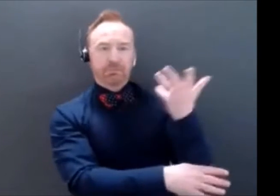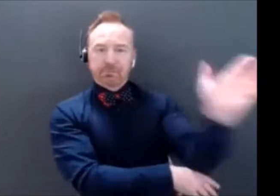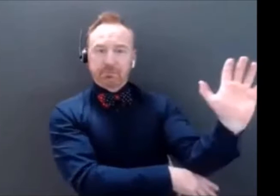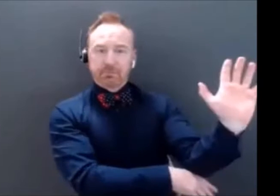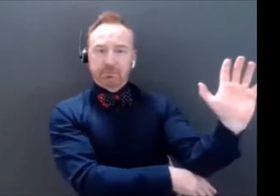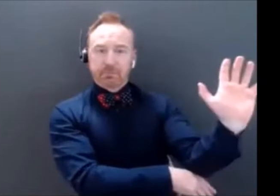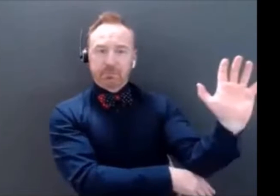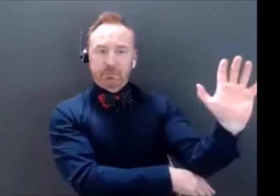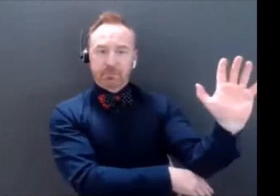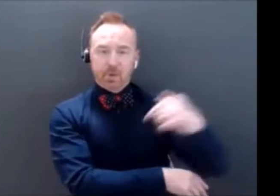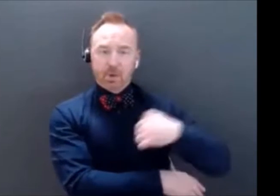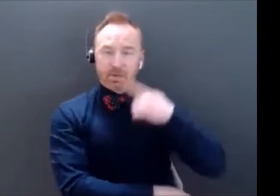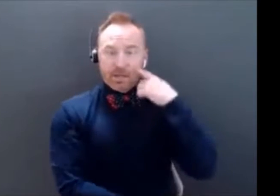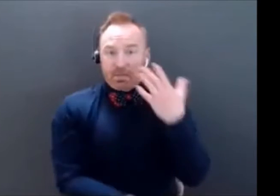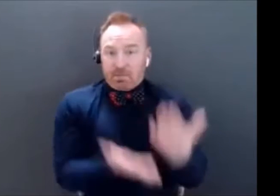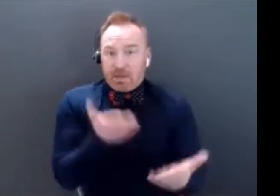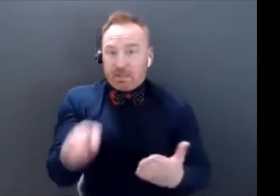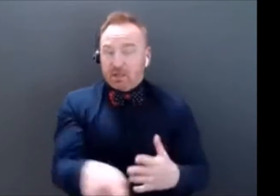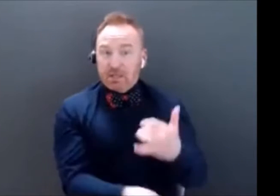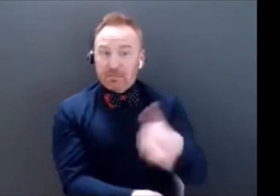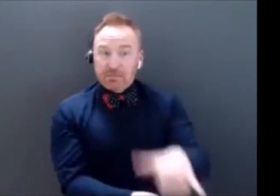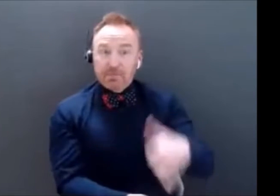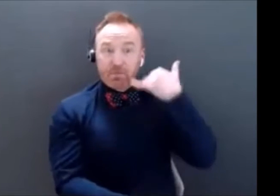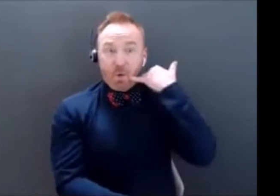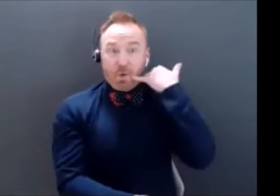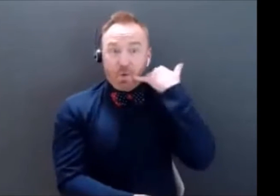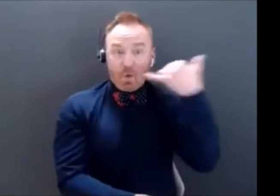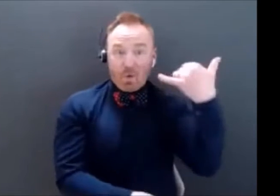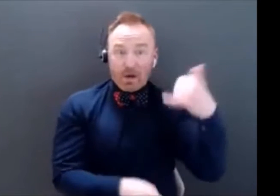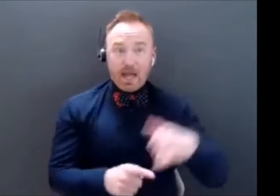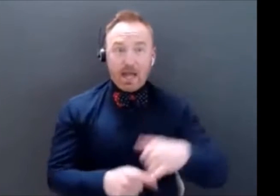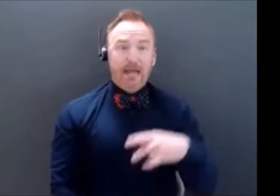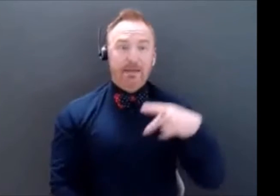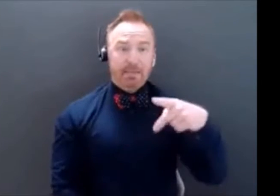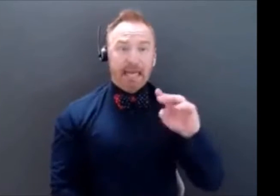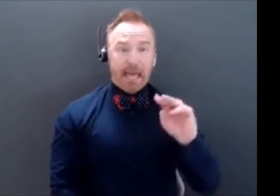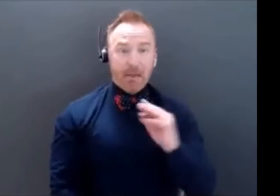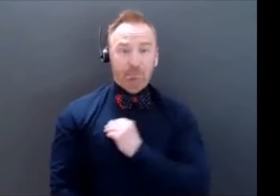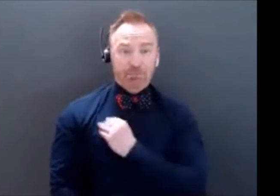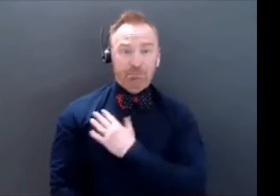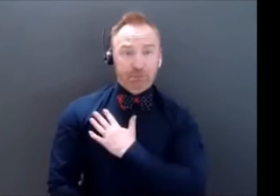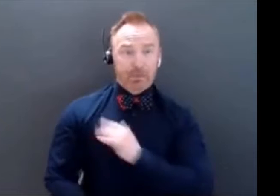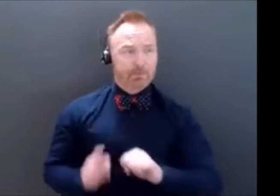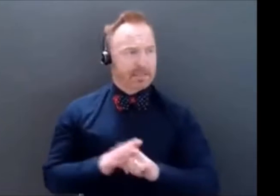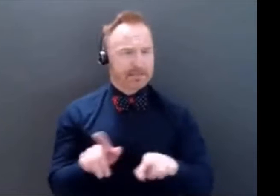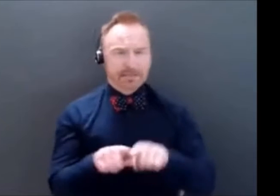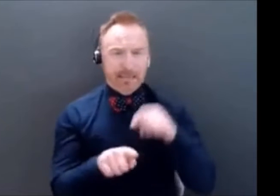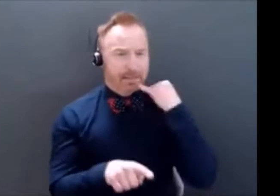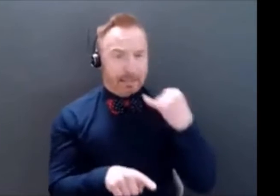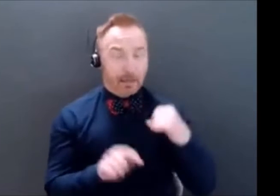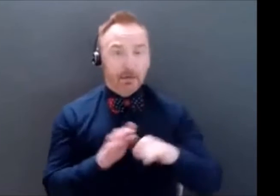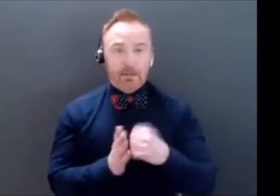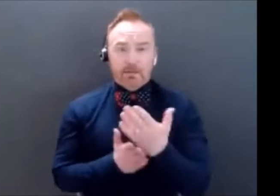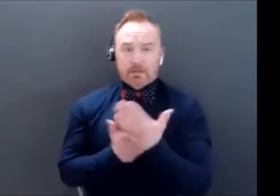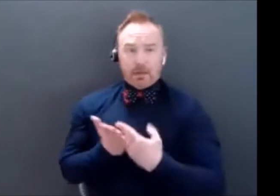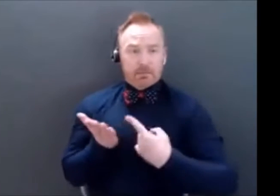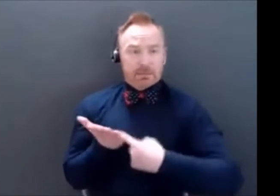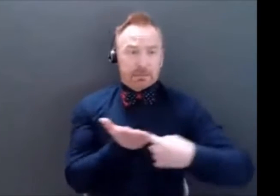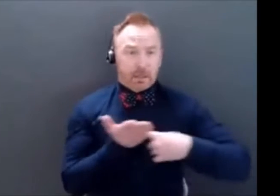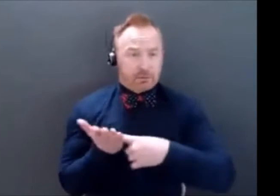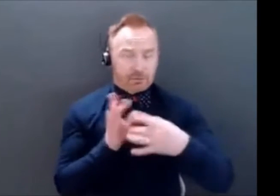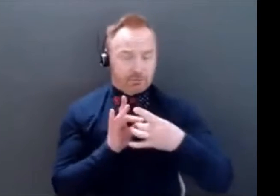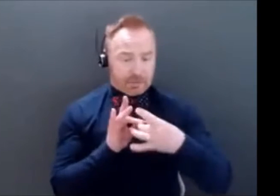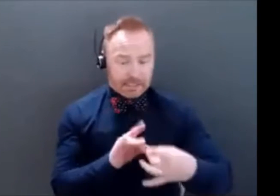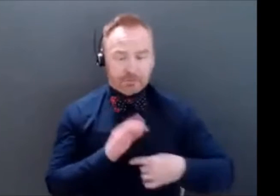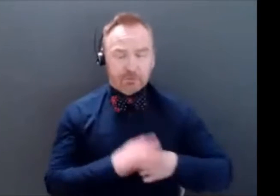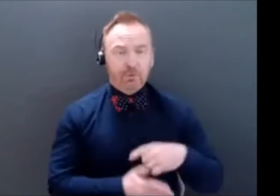Do it light, take me through the night Shadow dancing, baby, you do it